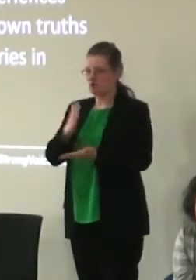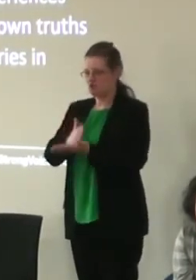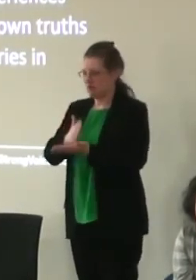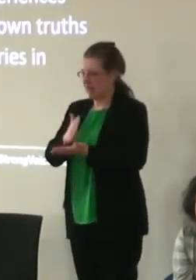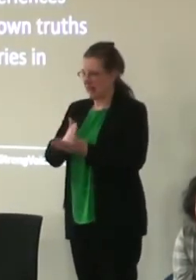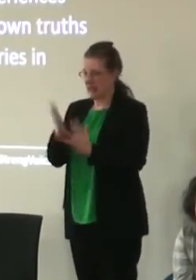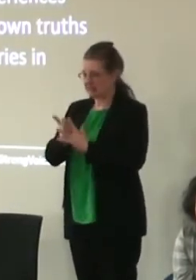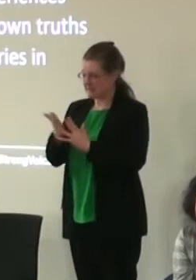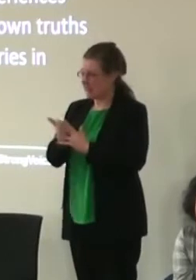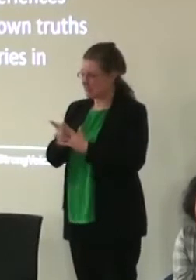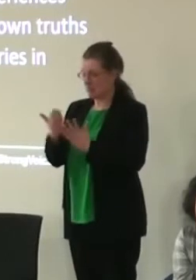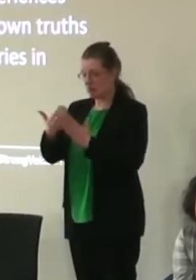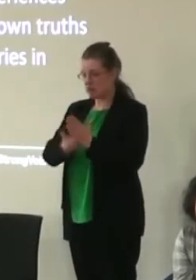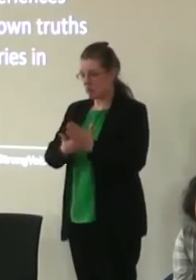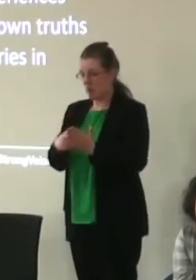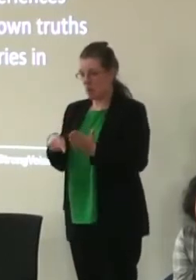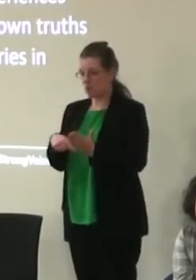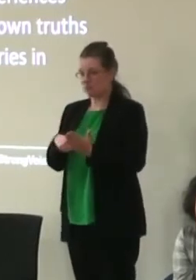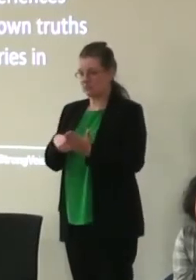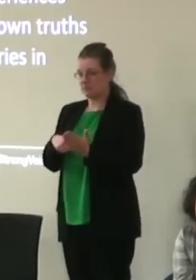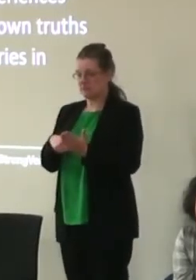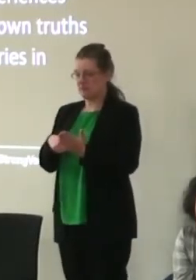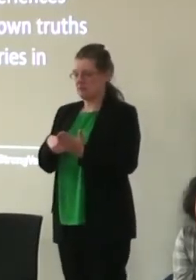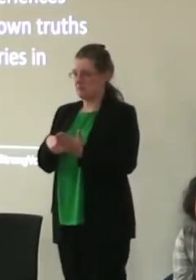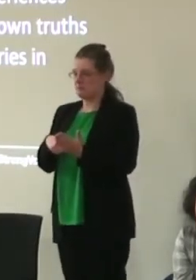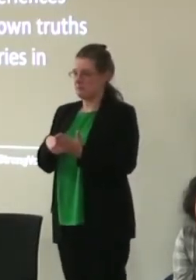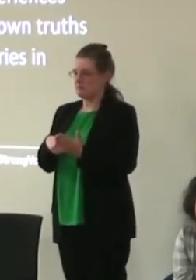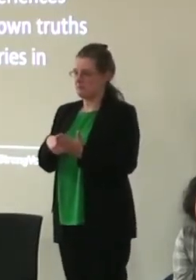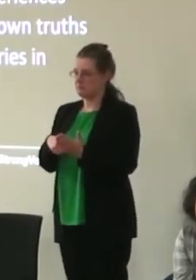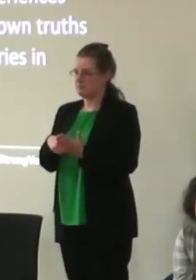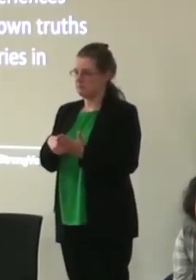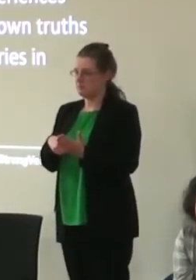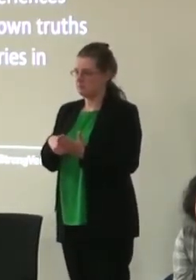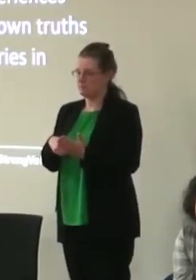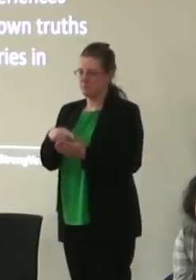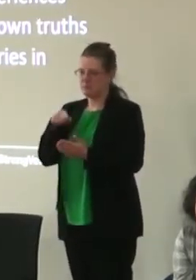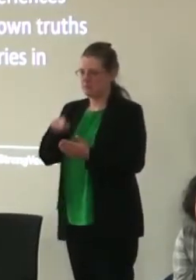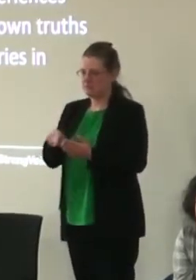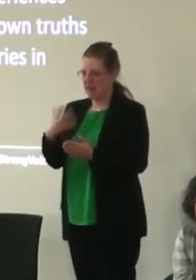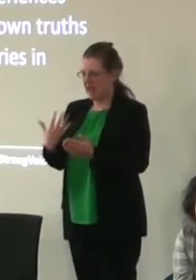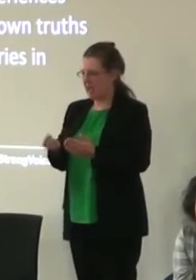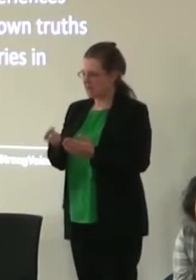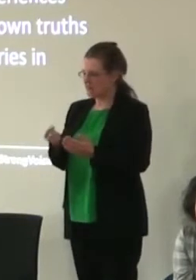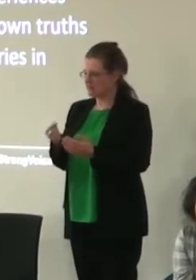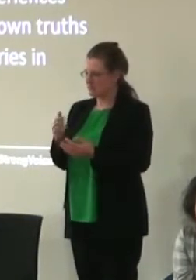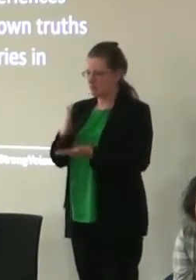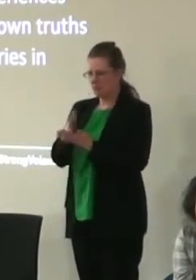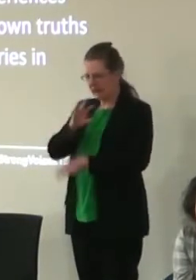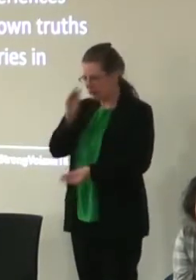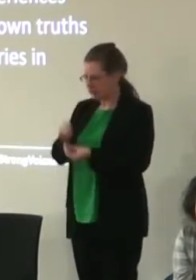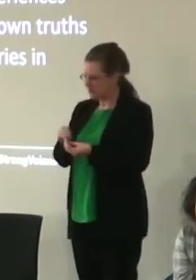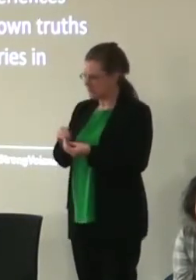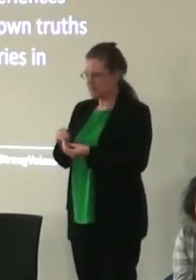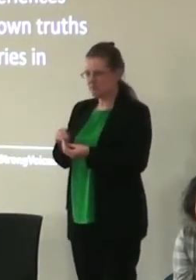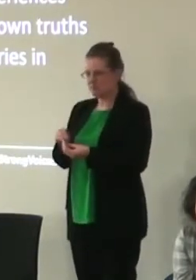It was written in a very accessible way and it had just very, very succinct, this isn't a way